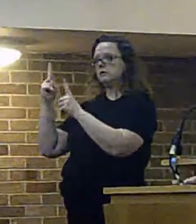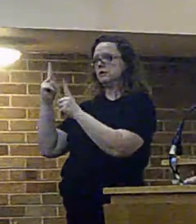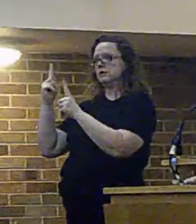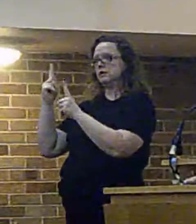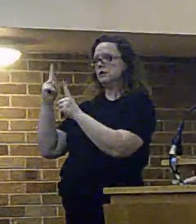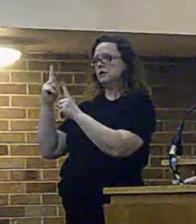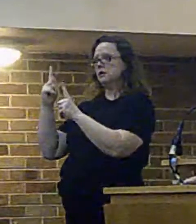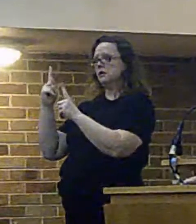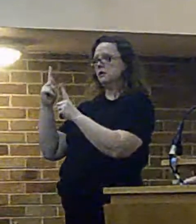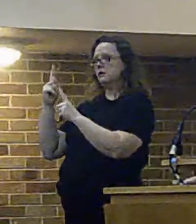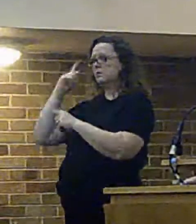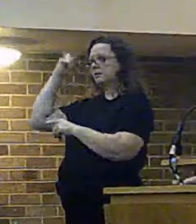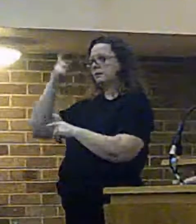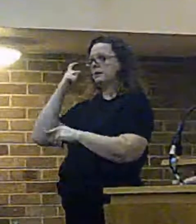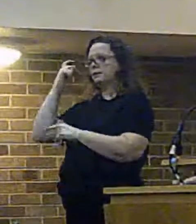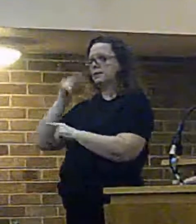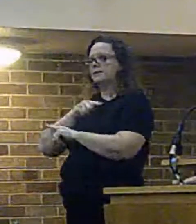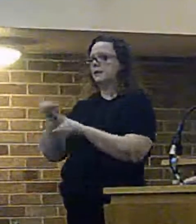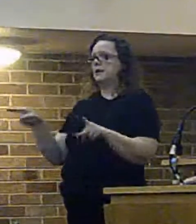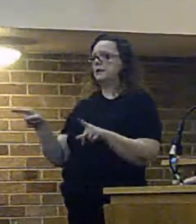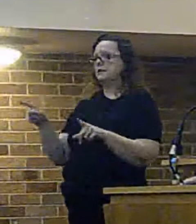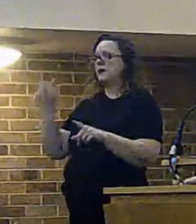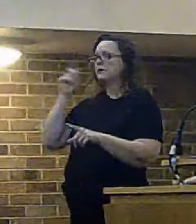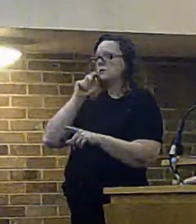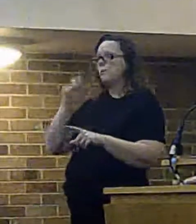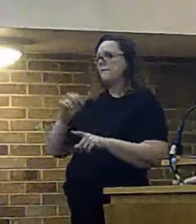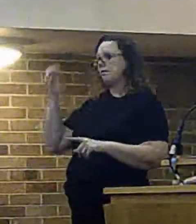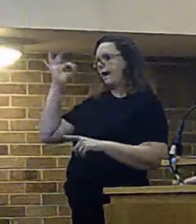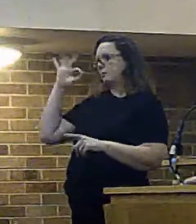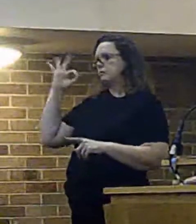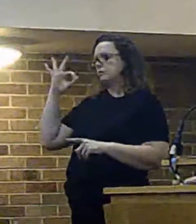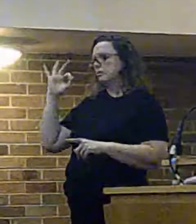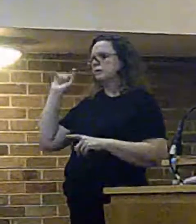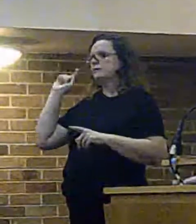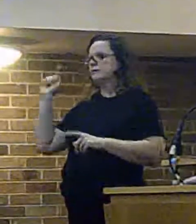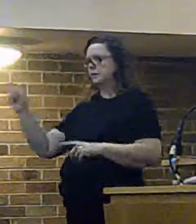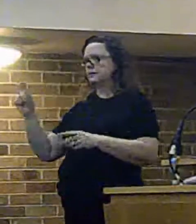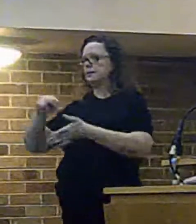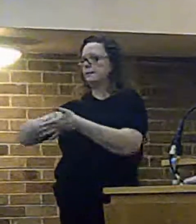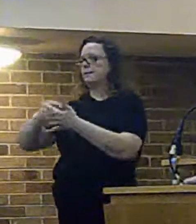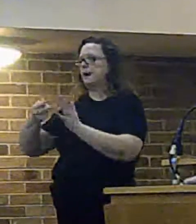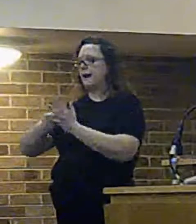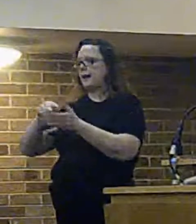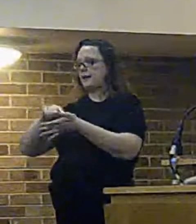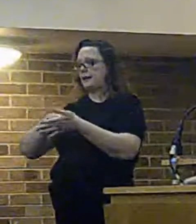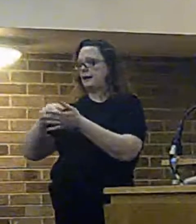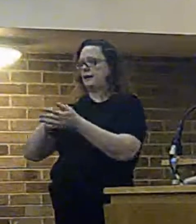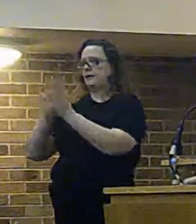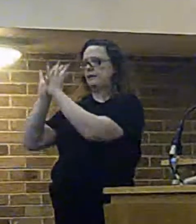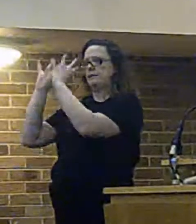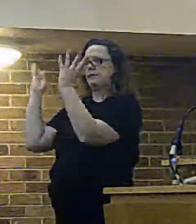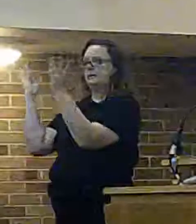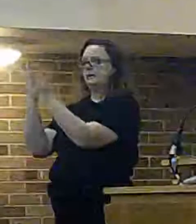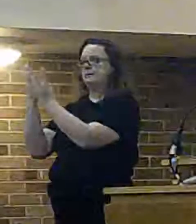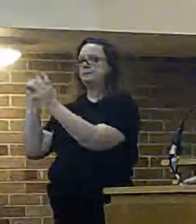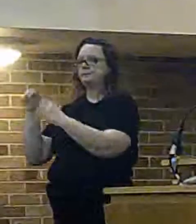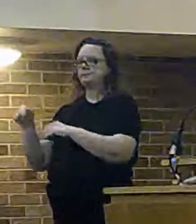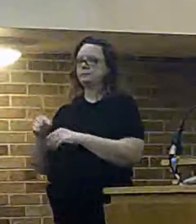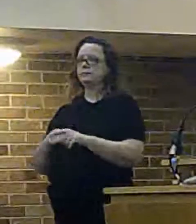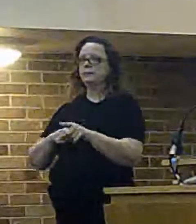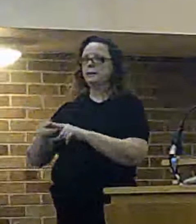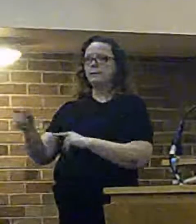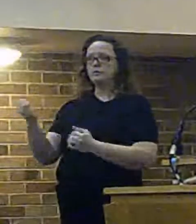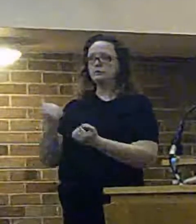is will council and that is the planning committee the majority of people that i have spoken to